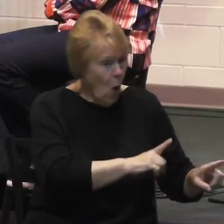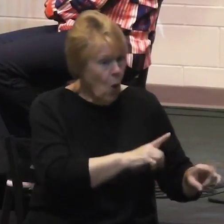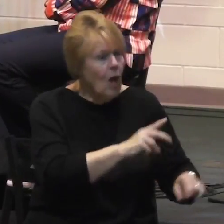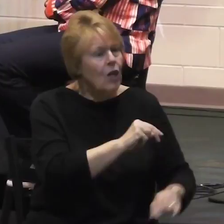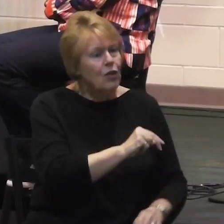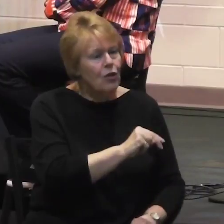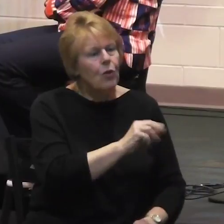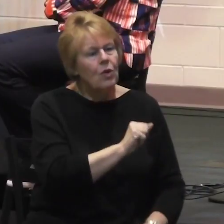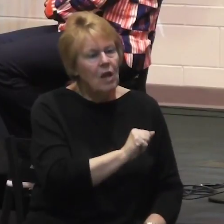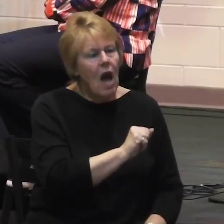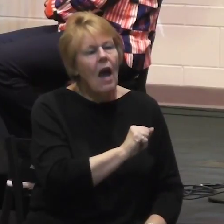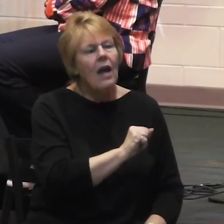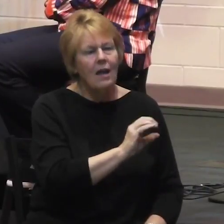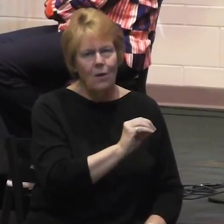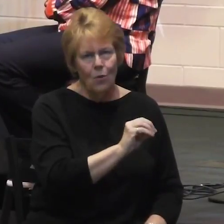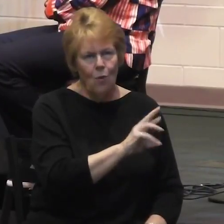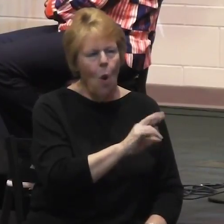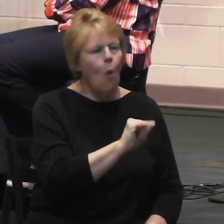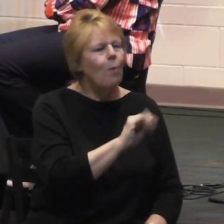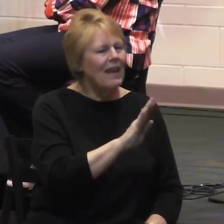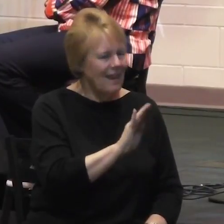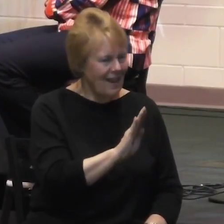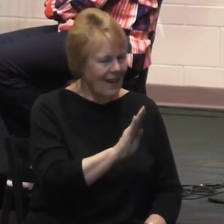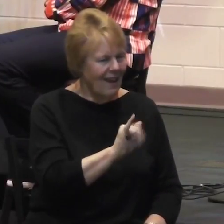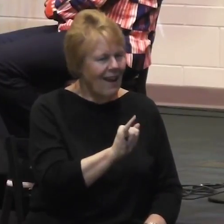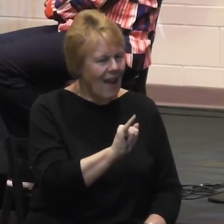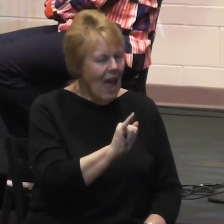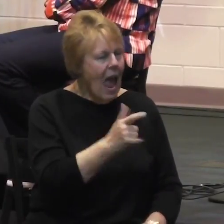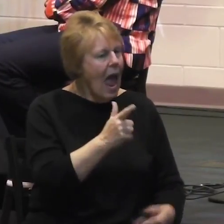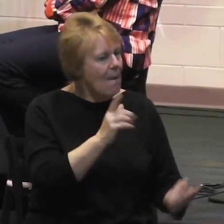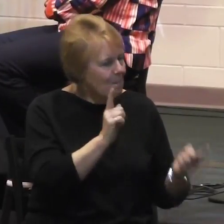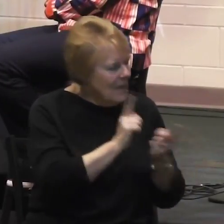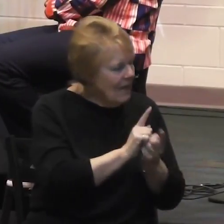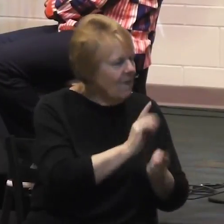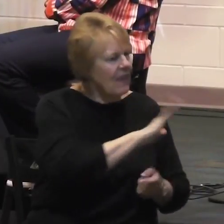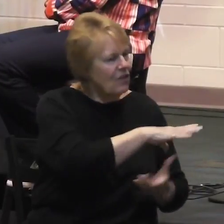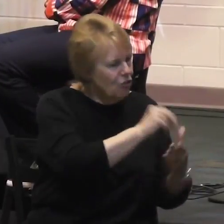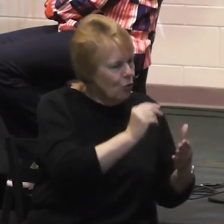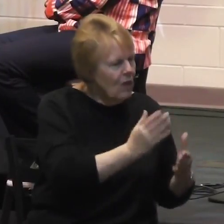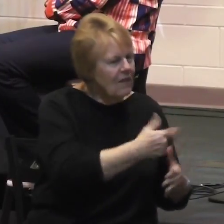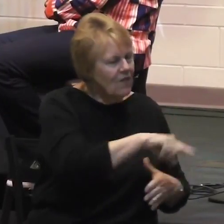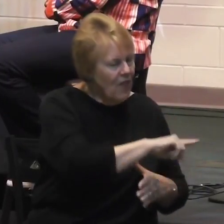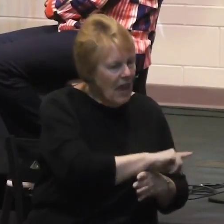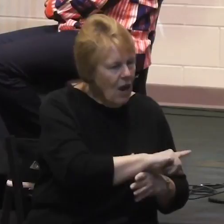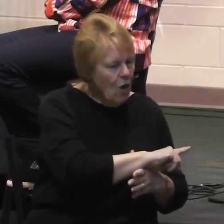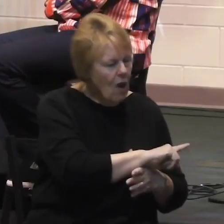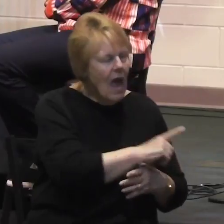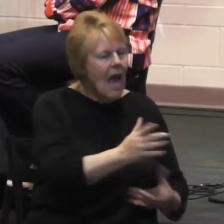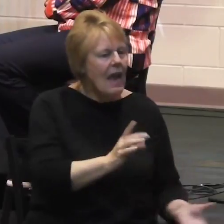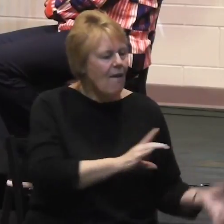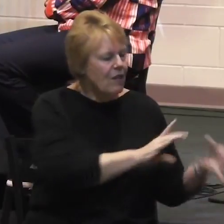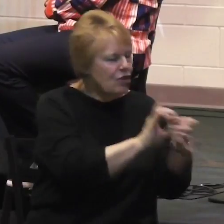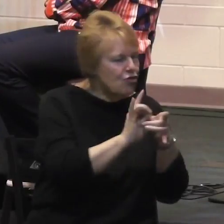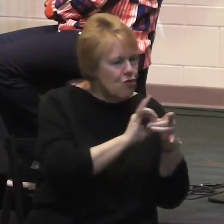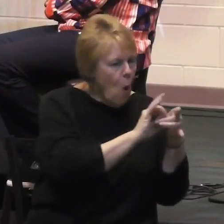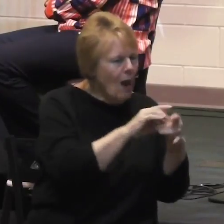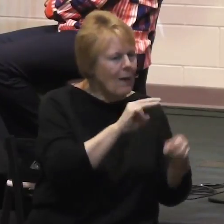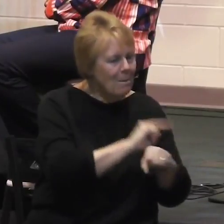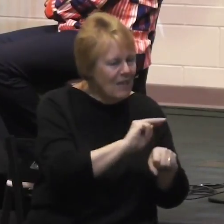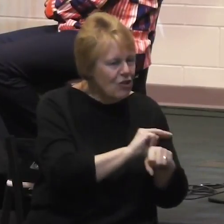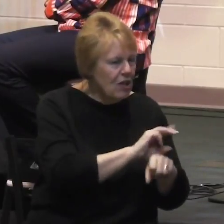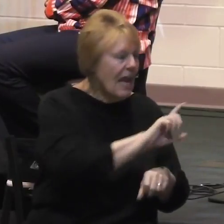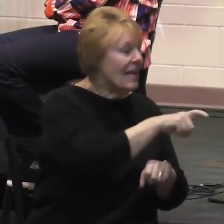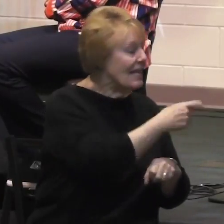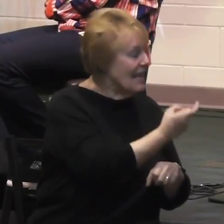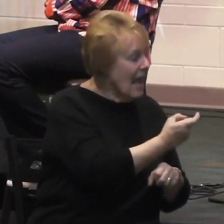folks as well as Lifespring people, and have kind of a joint mission together, you know, Kenya students and American students going